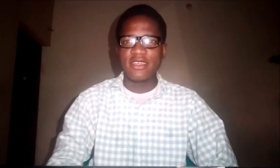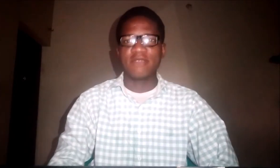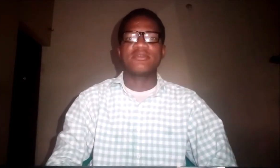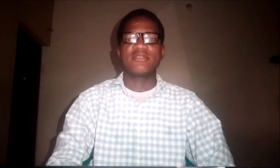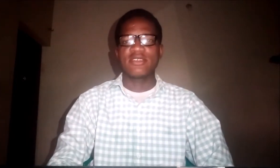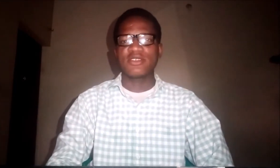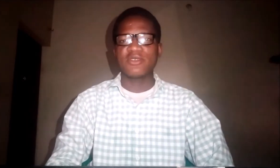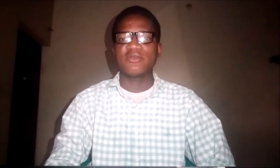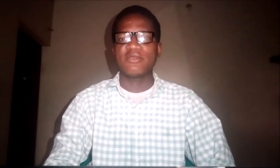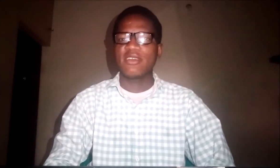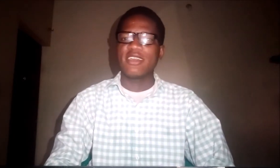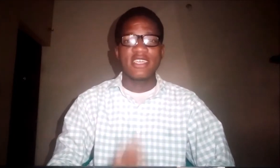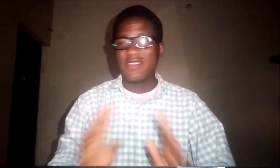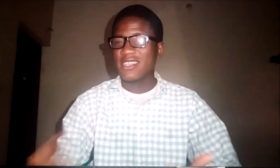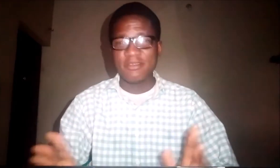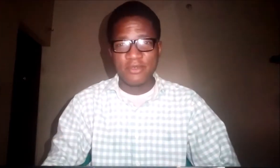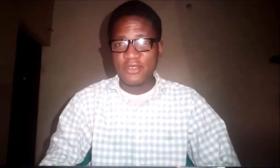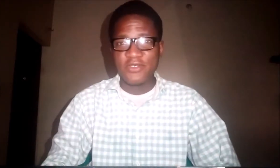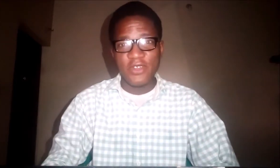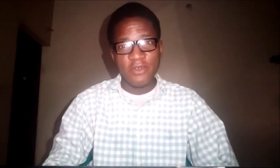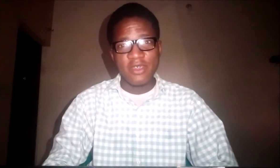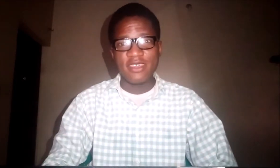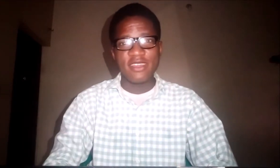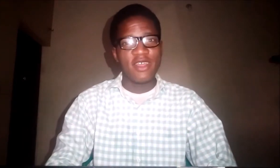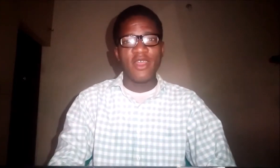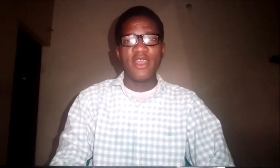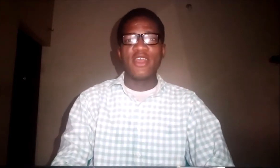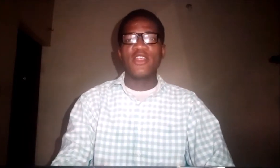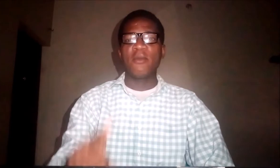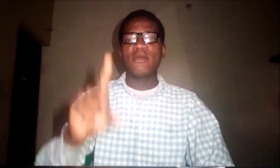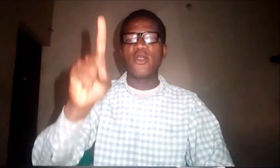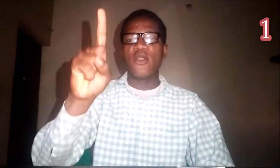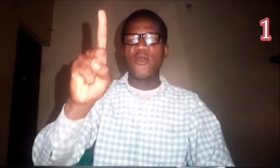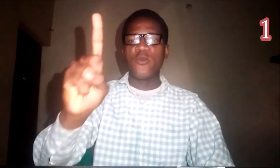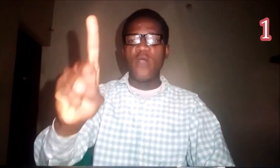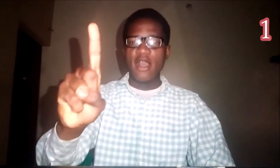numbers. So, it's very simple. Just follow me. Number one.